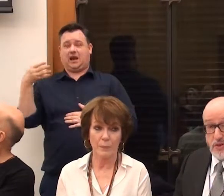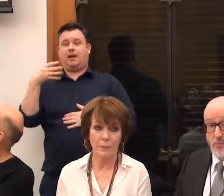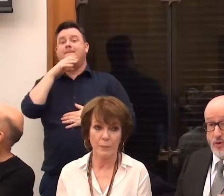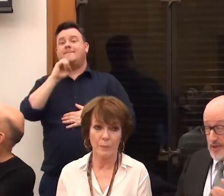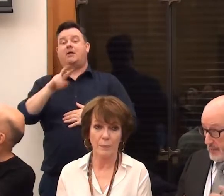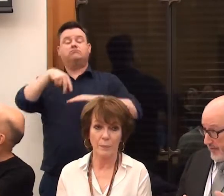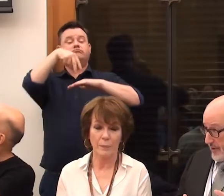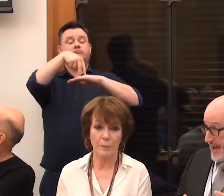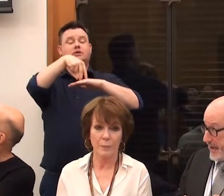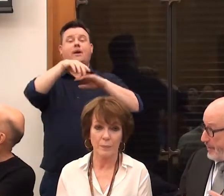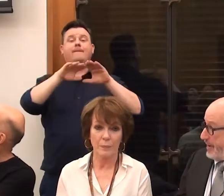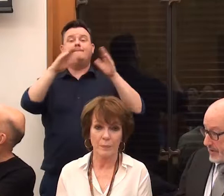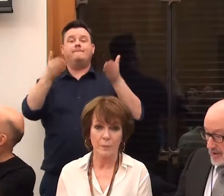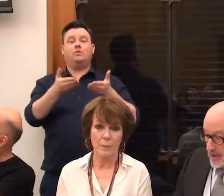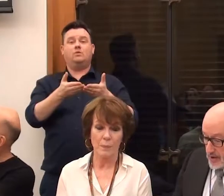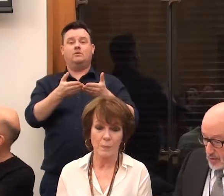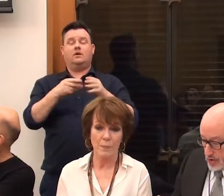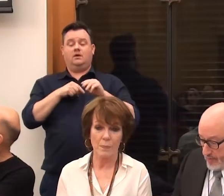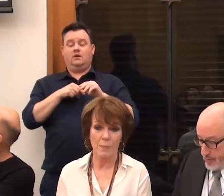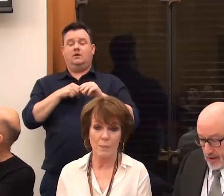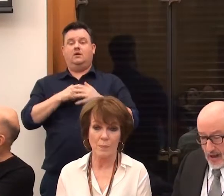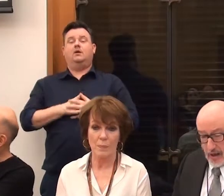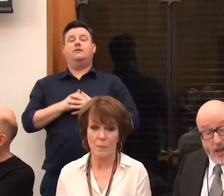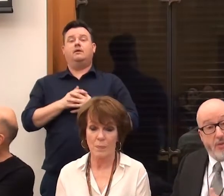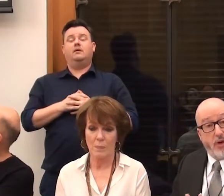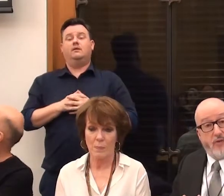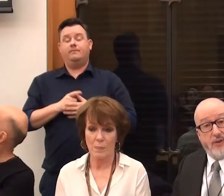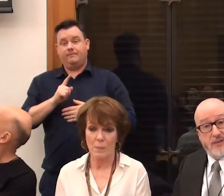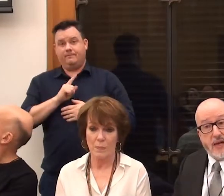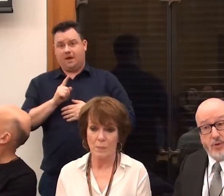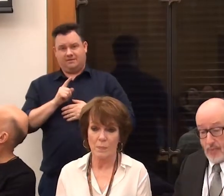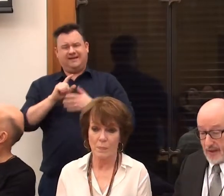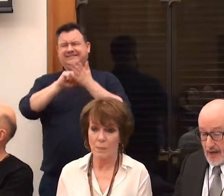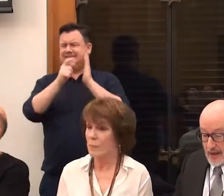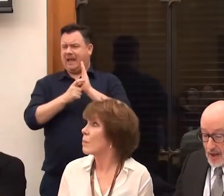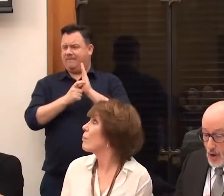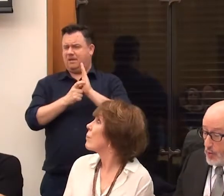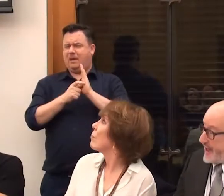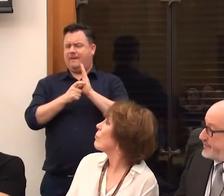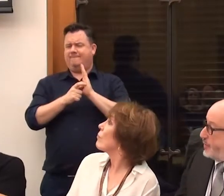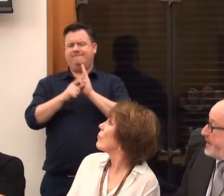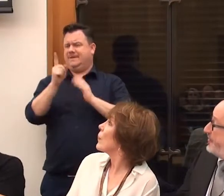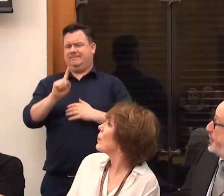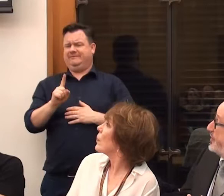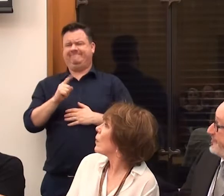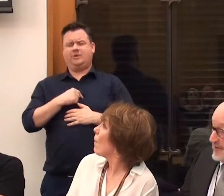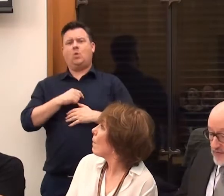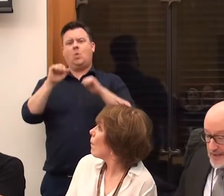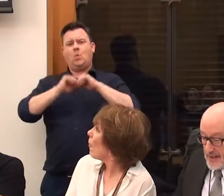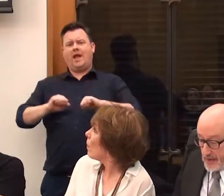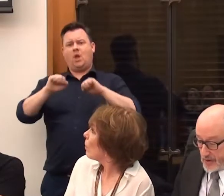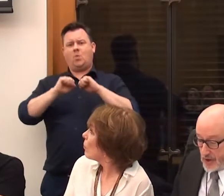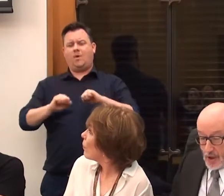which was a small step for a man, apparently, a huge step for mankind, but not for disabled mankind. We'd have to wait a further